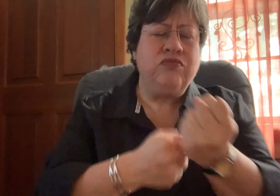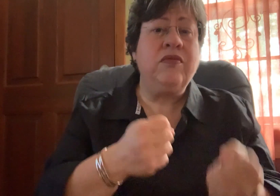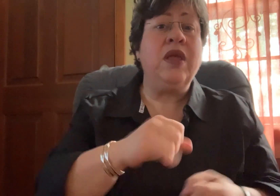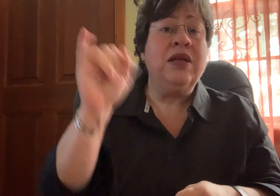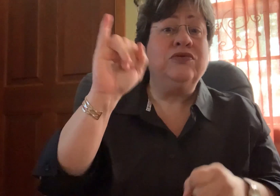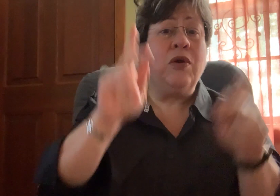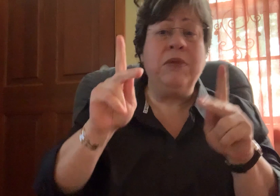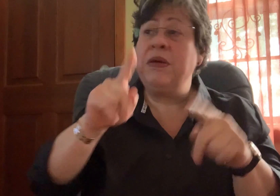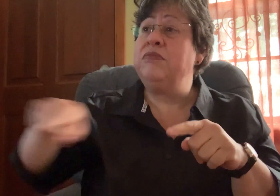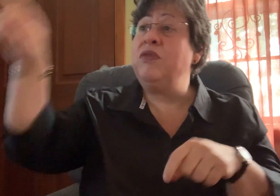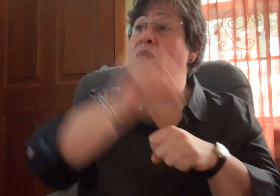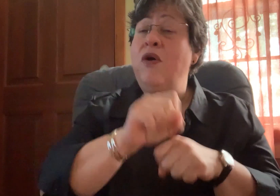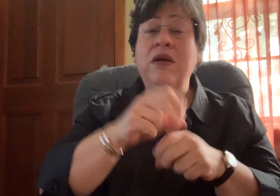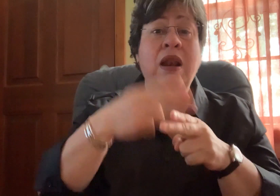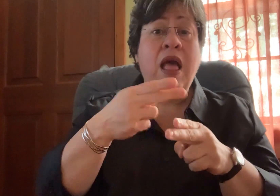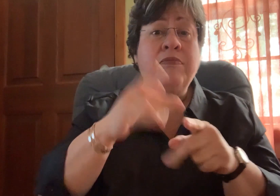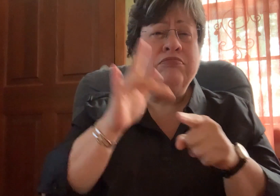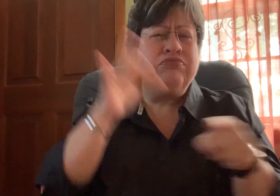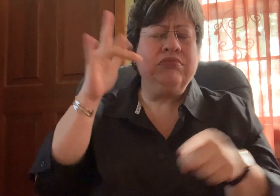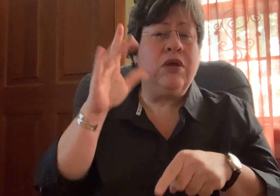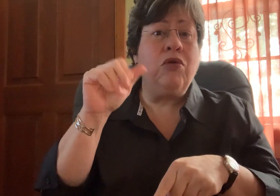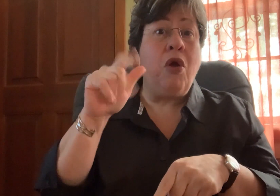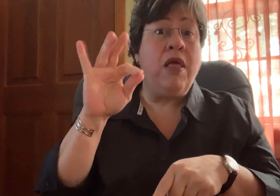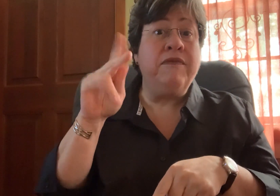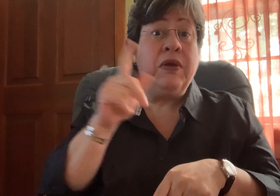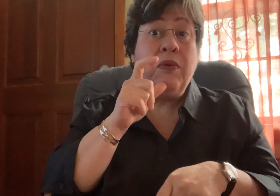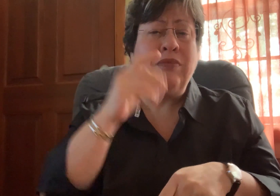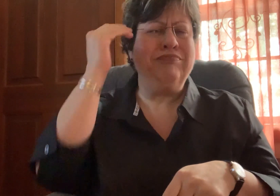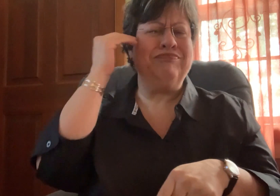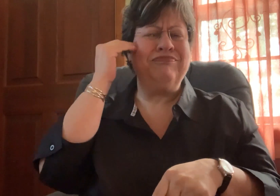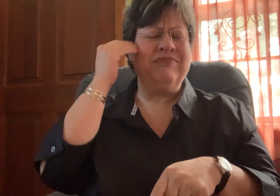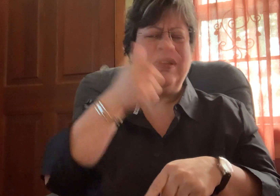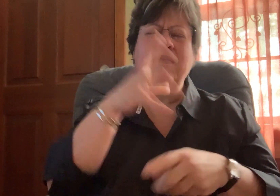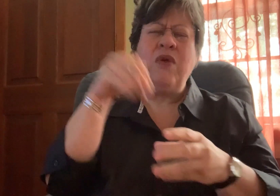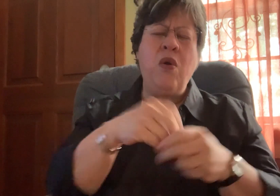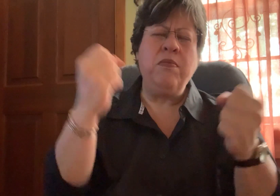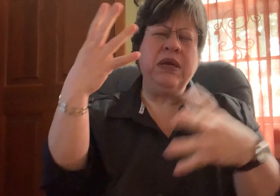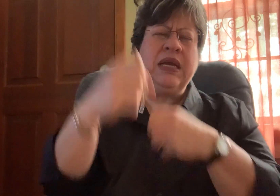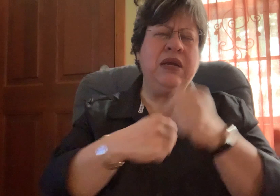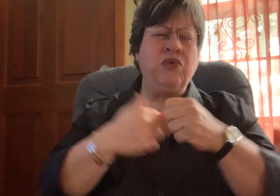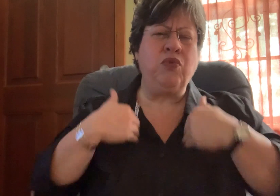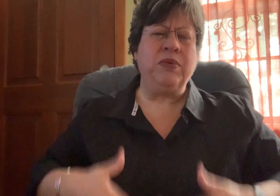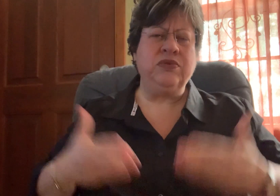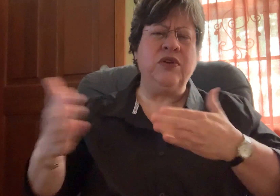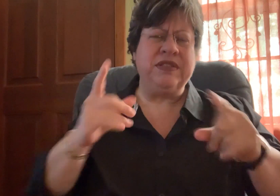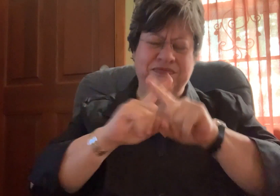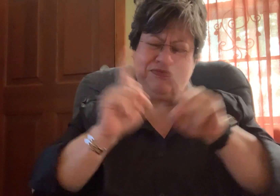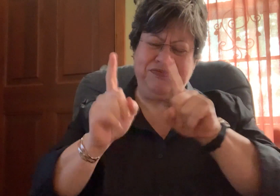mentioned the name Carla Fink to anyone in behavioral or human services, there was immediate recognition for the type of person she was and what she